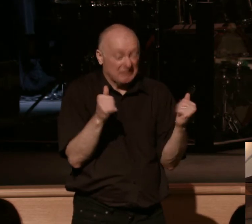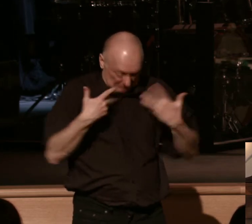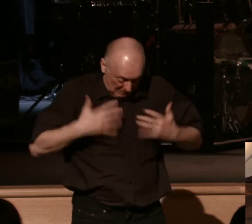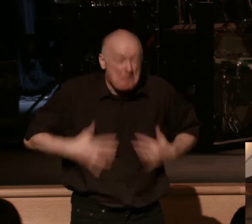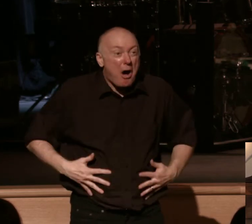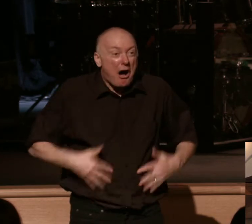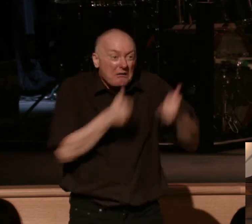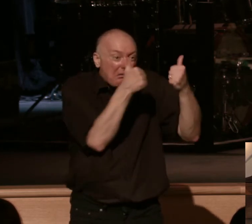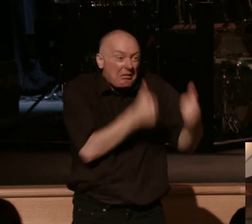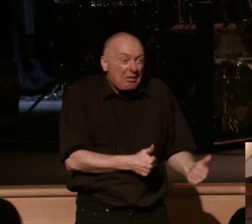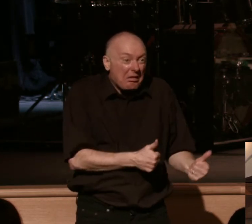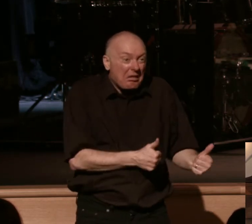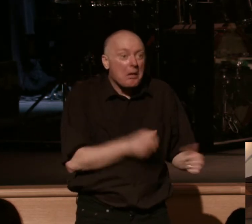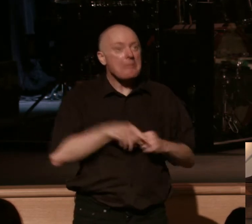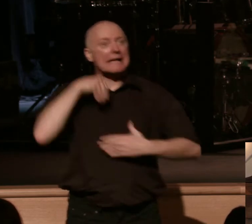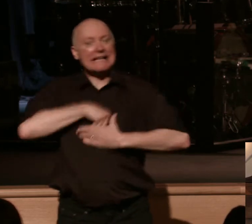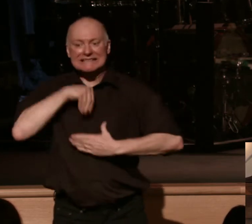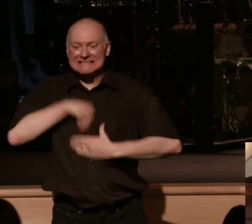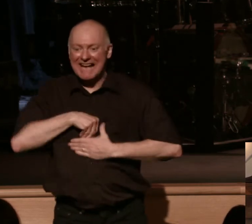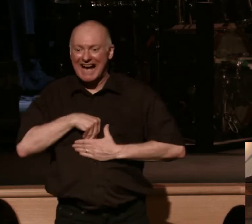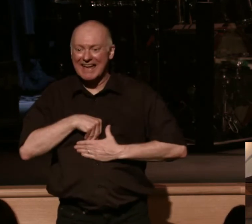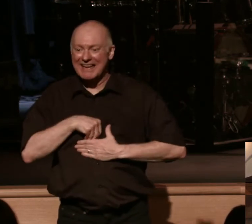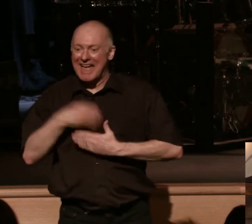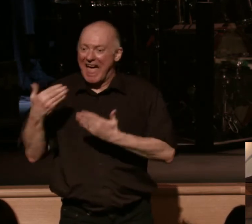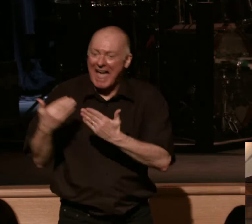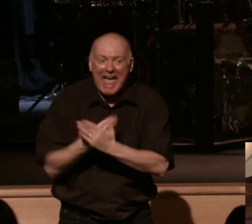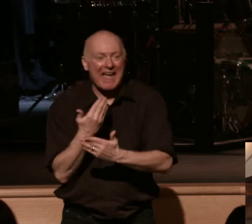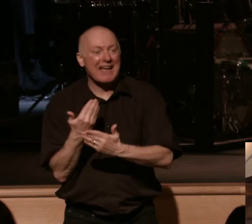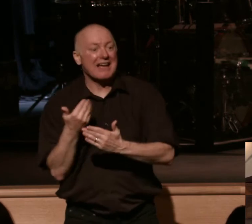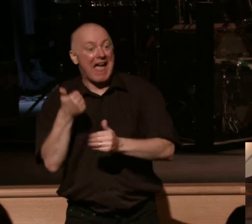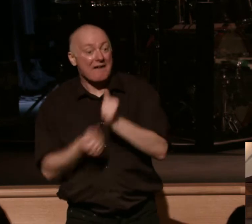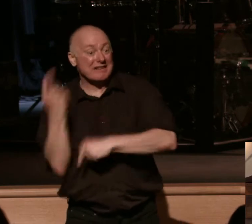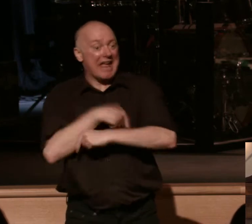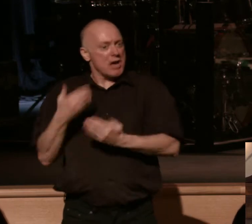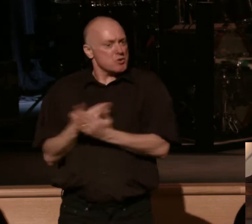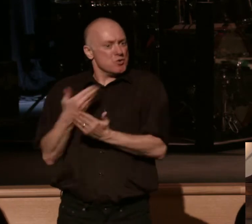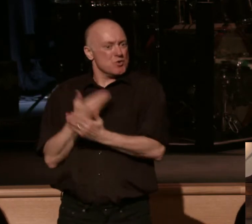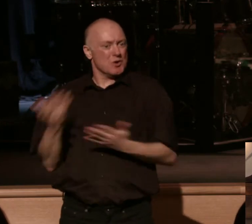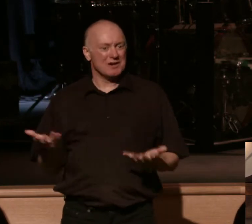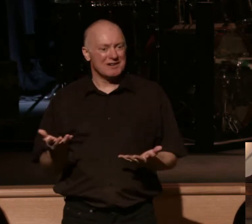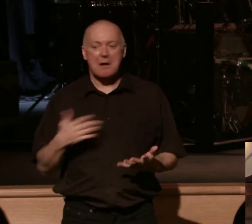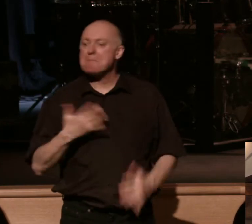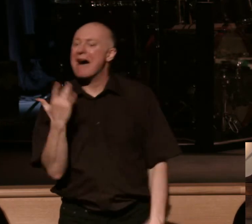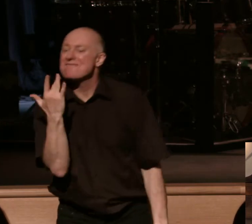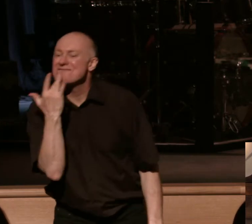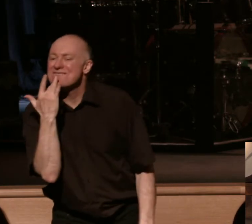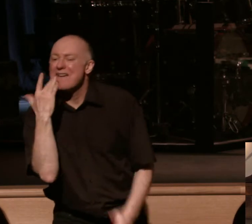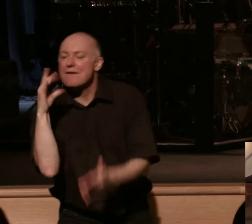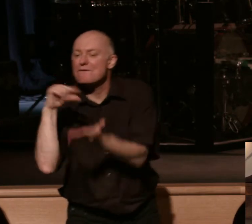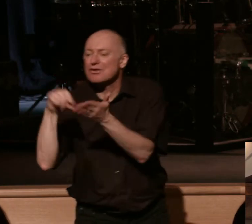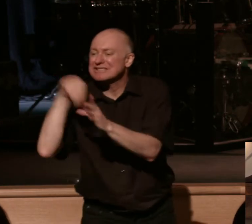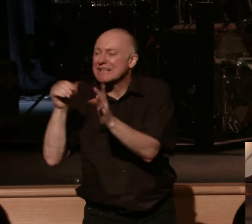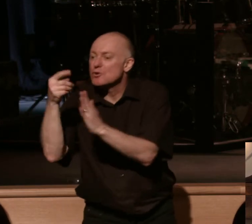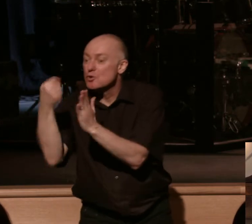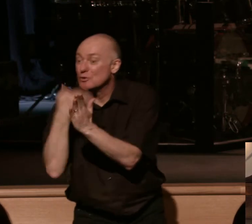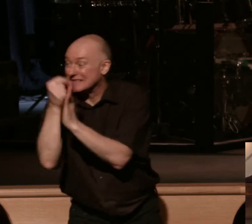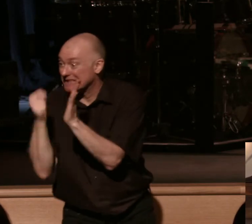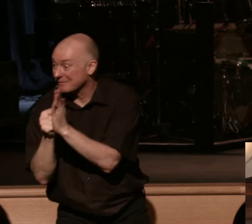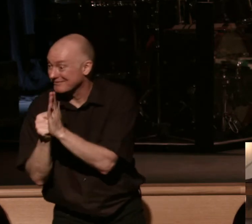our inner nature is being renewed day by day. Now, this right here is one of my favorite verses in the New Testament. Okay? And